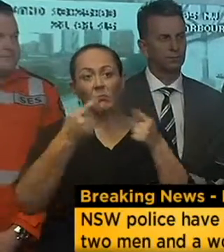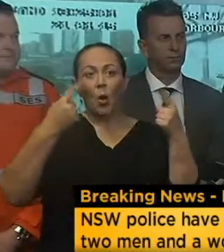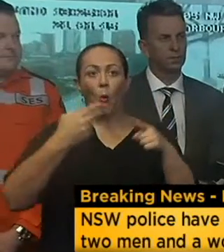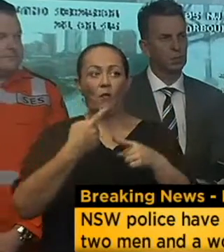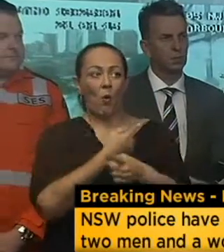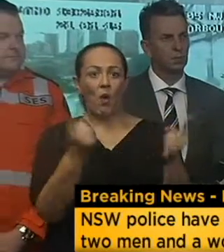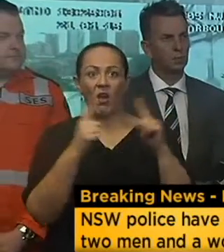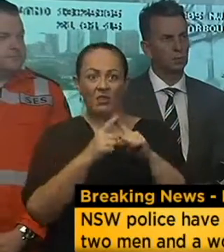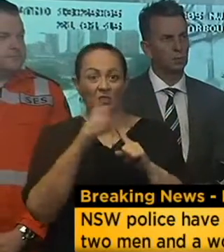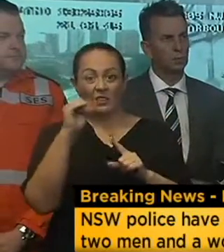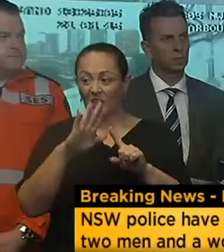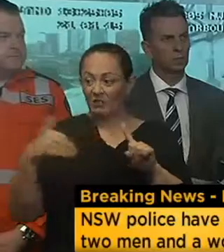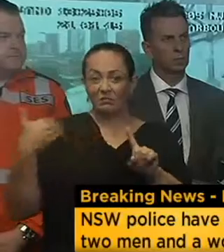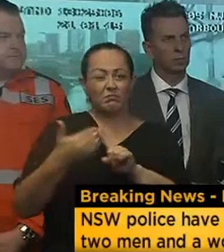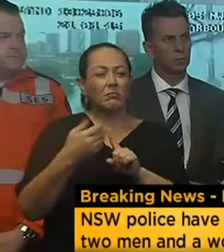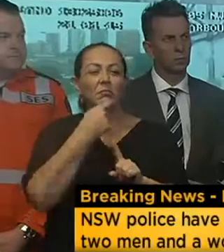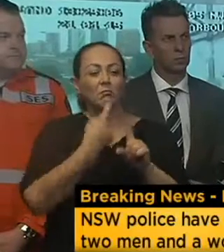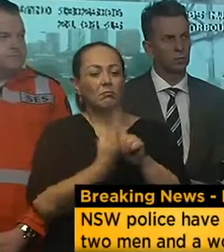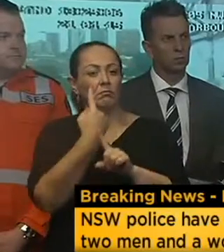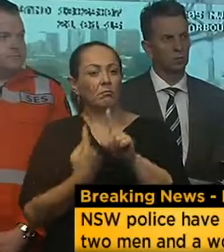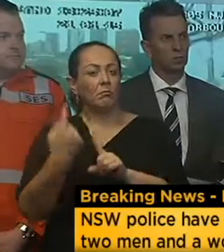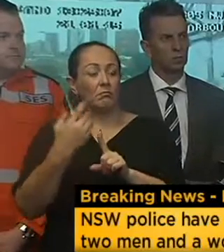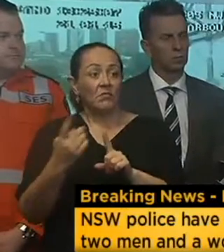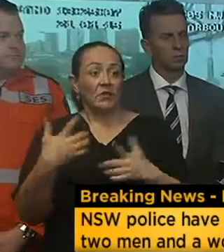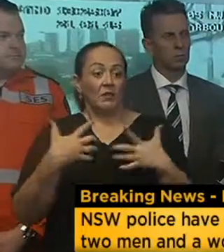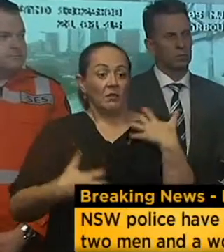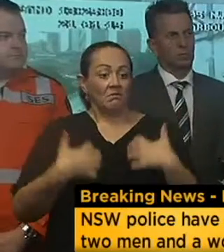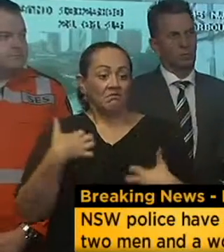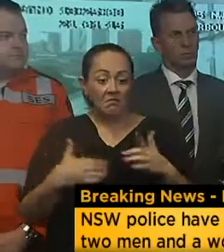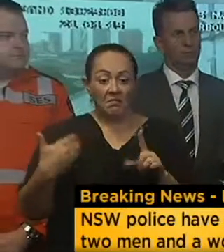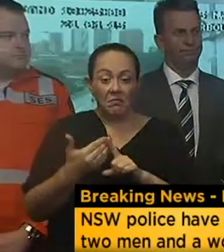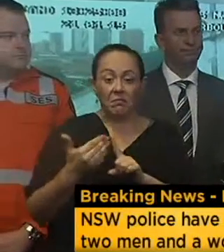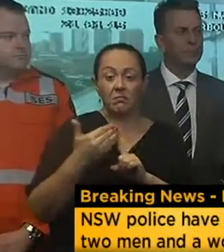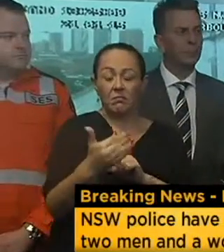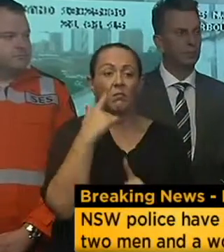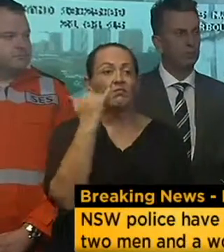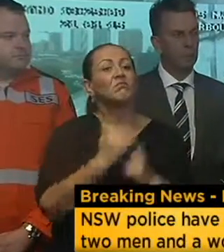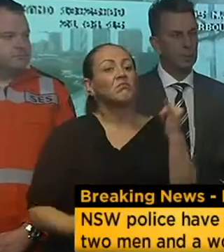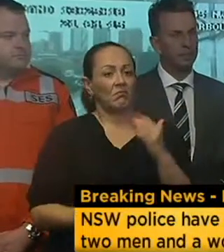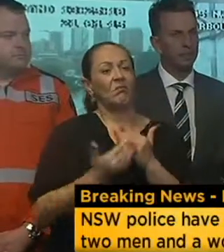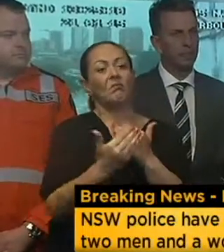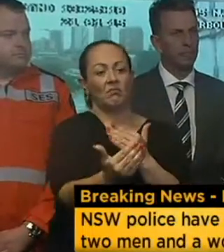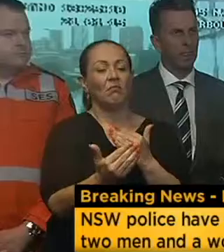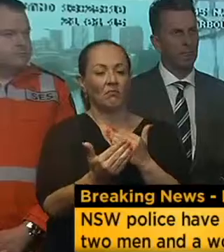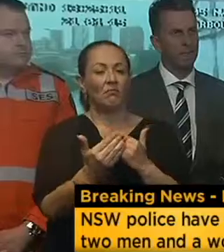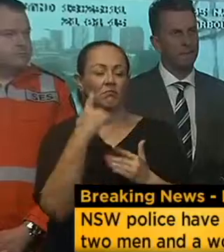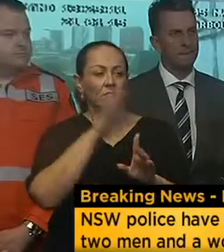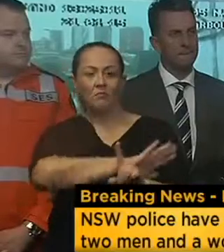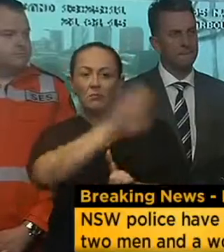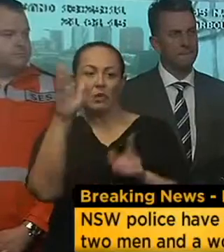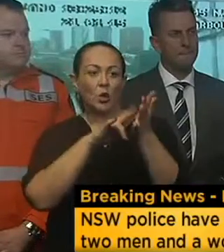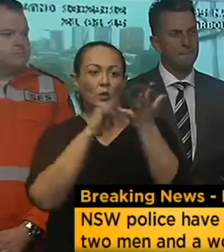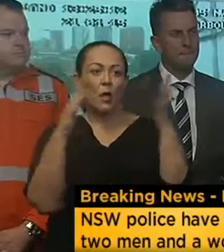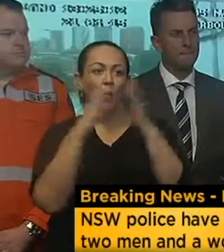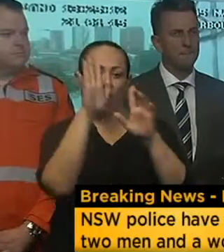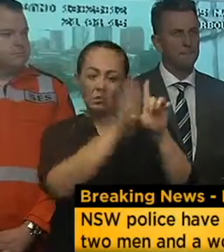ten year event. It is probably more severe than it was anticipated so clearly the consequences are quite significant events across New South Wales